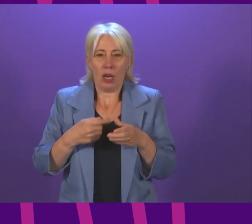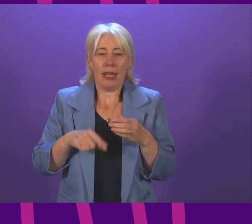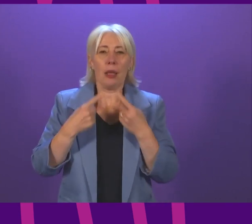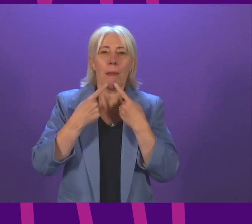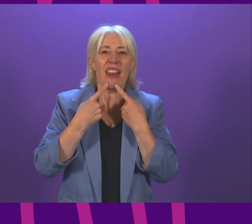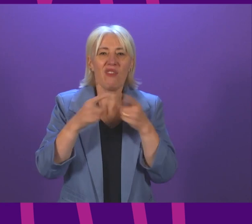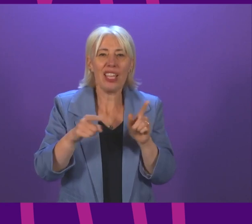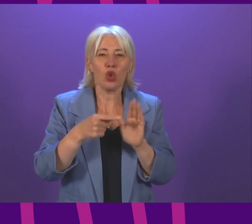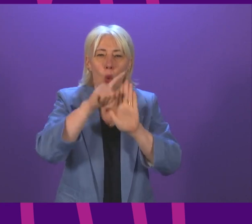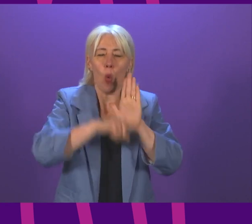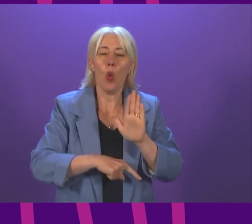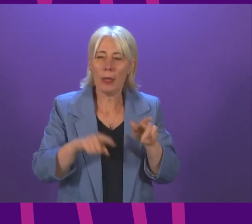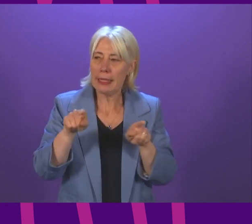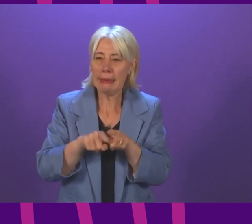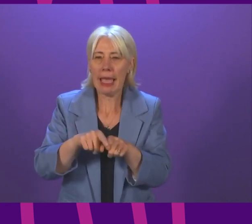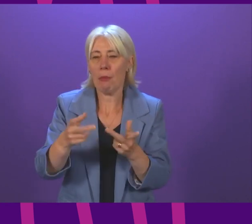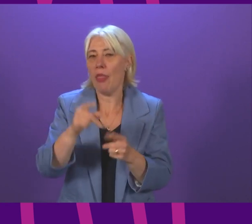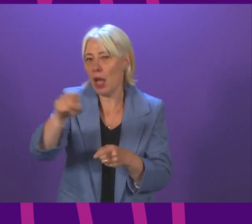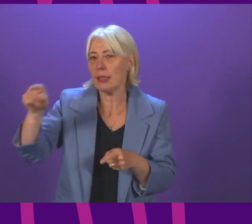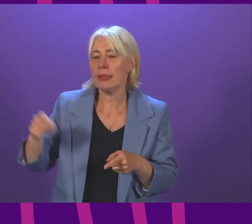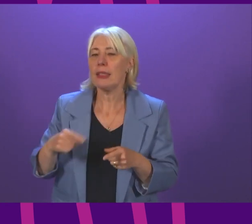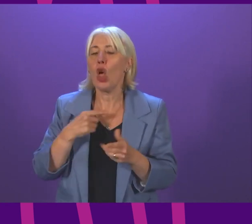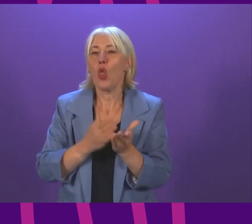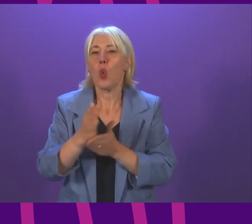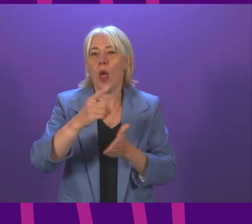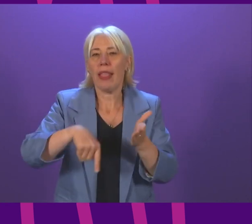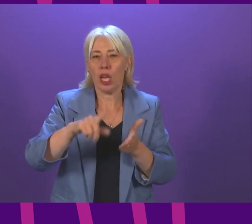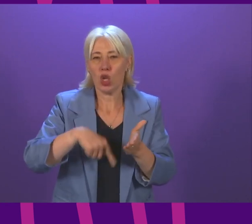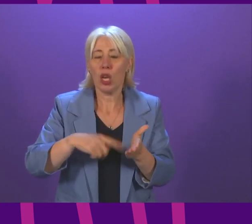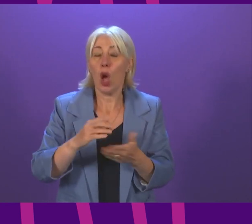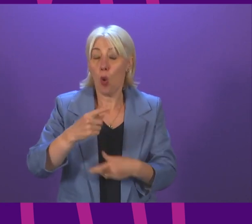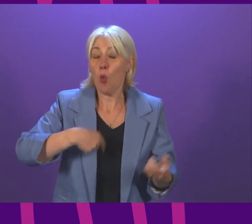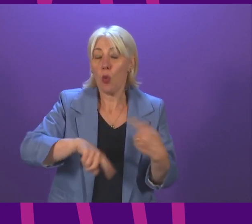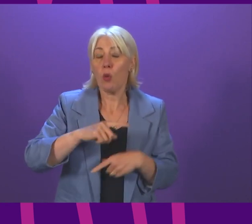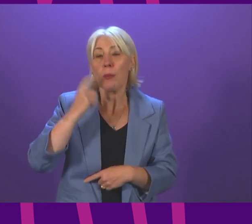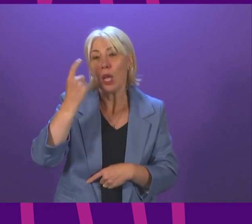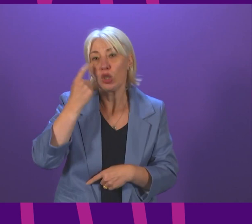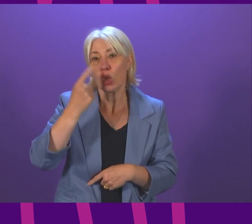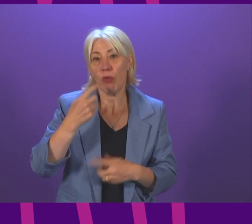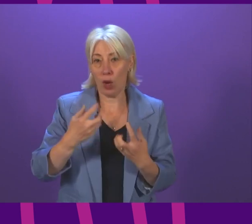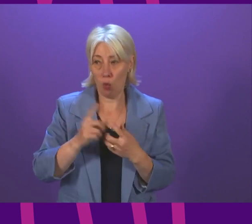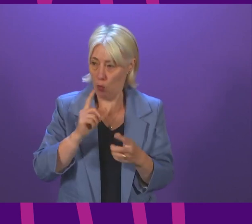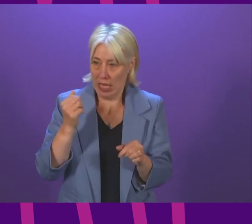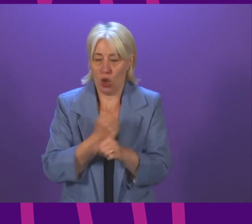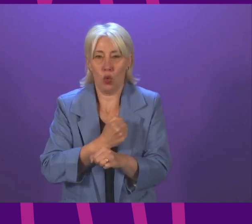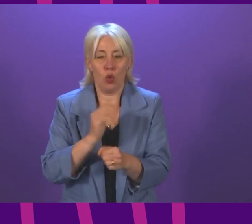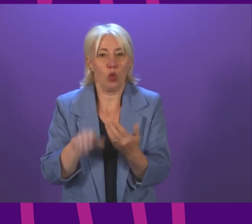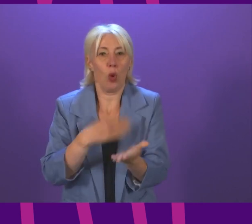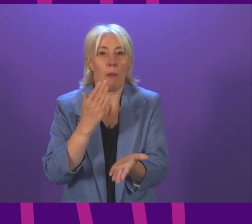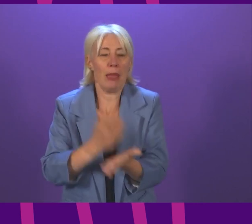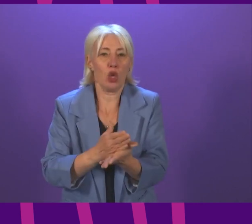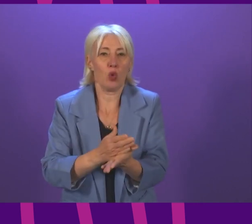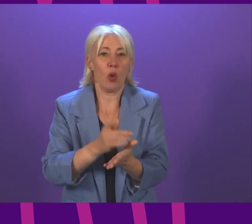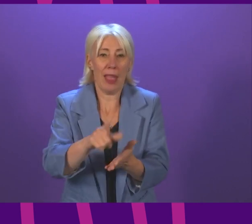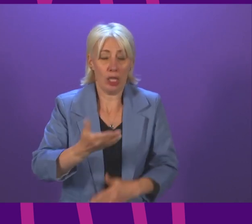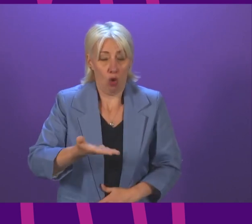as other manifestos did had things to say on this in the election and we will be considering steps that we can take to make sure that that